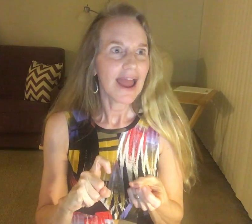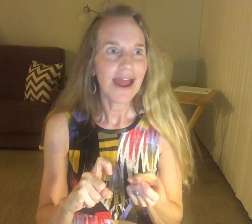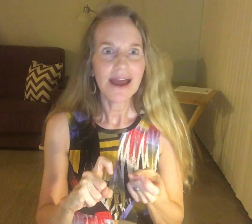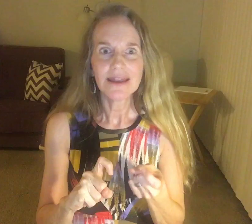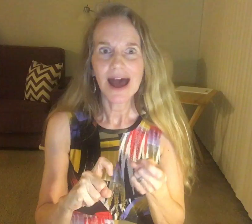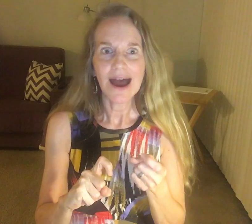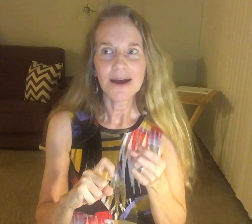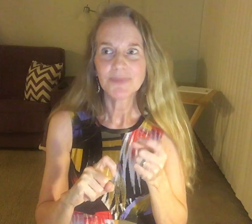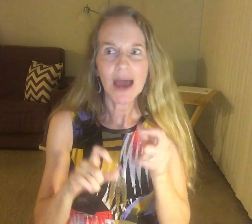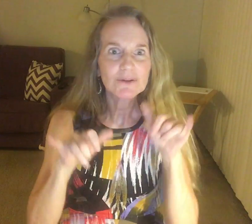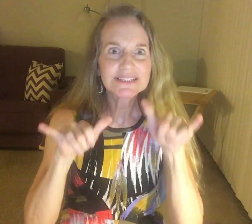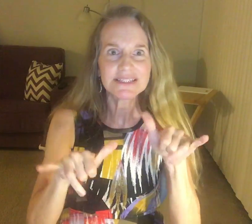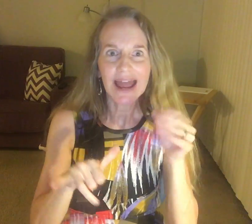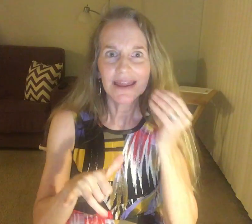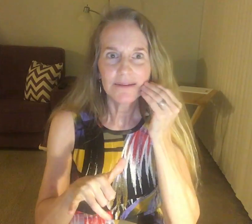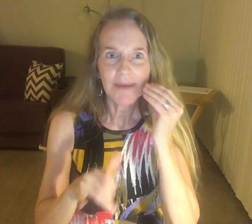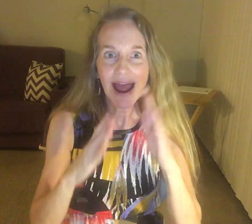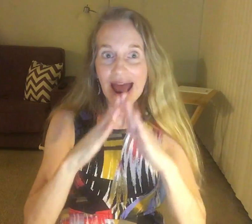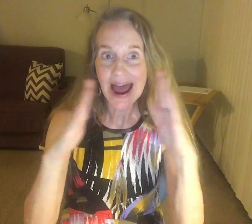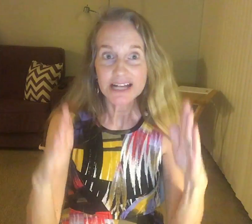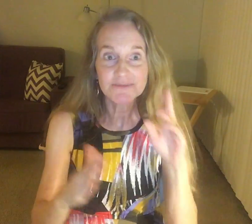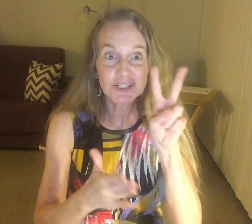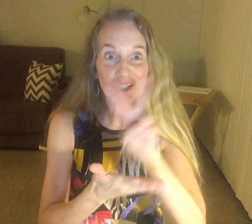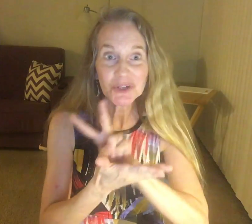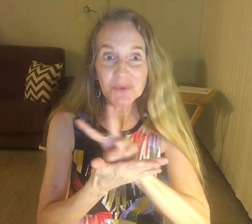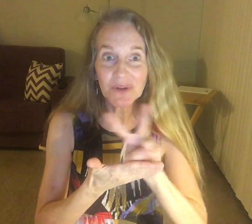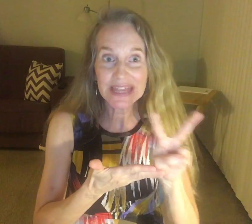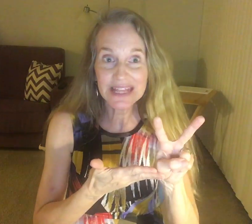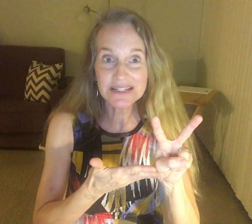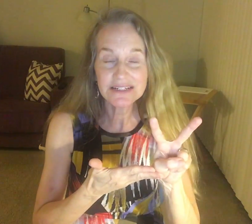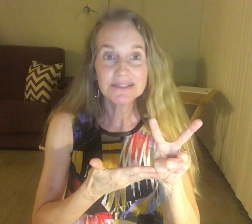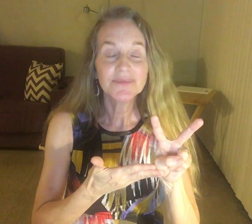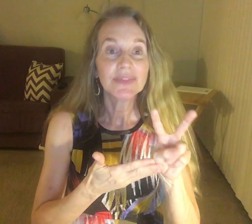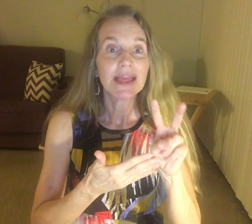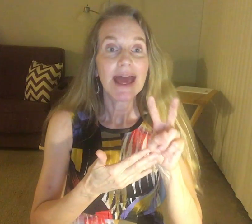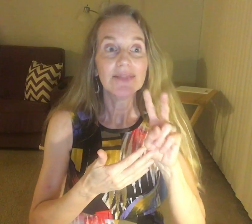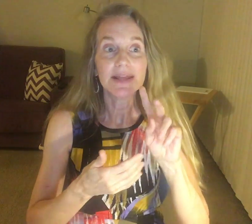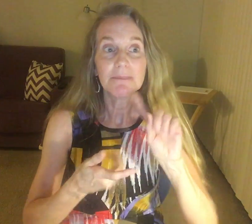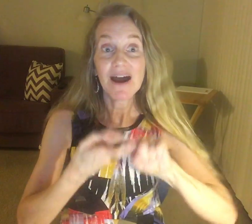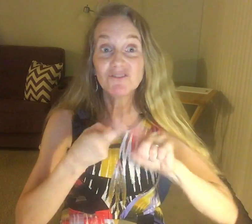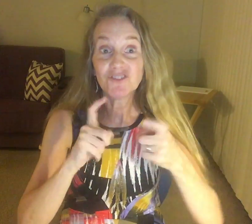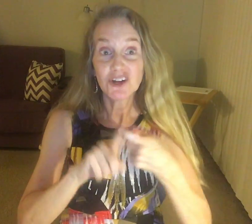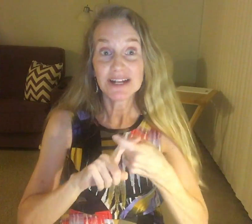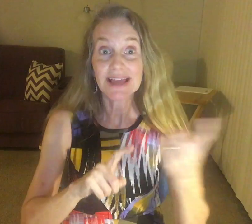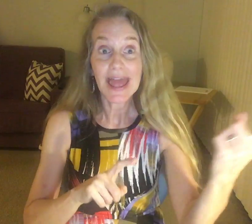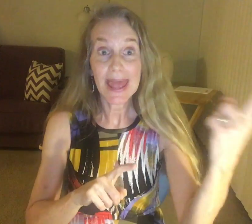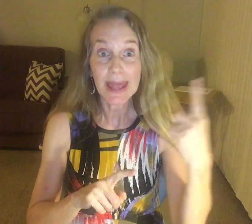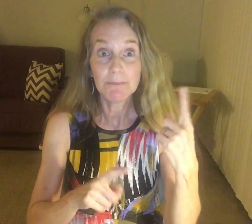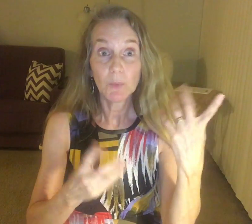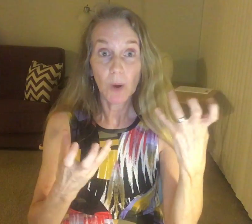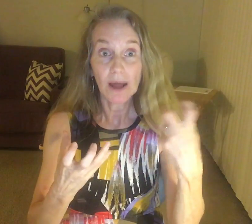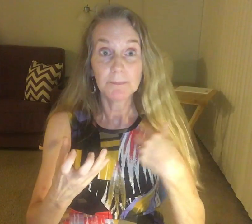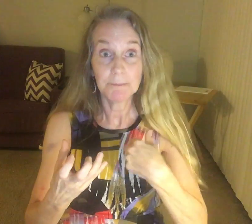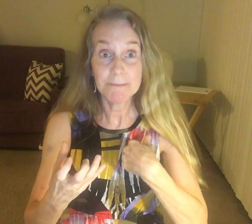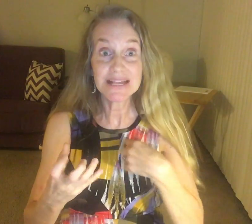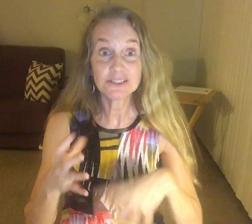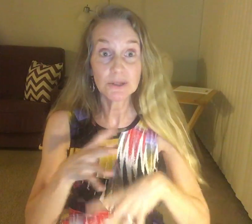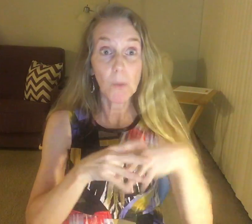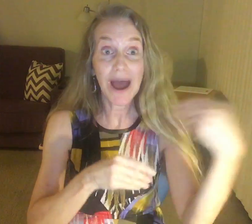and I was studying my house, for two weeks, and then my friend came, and I need to